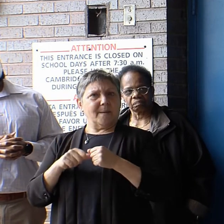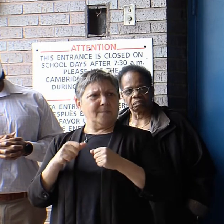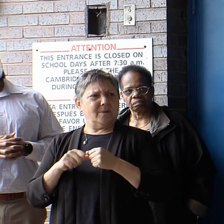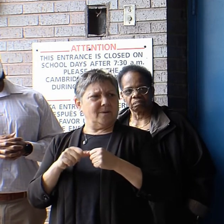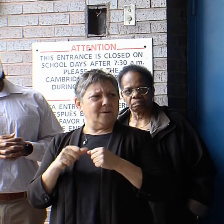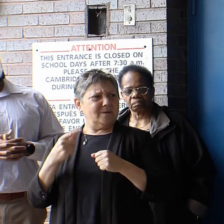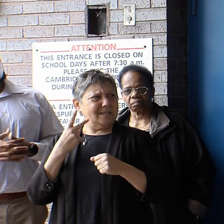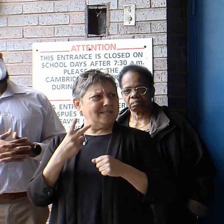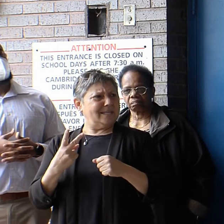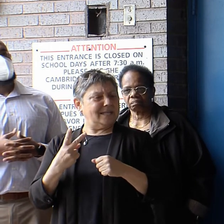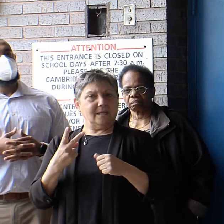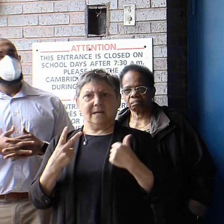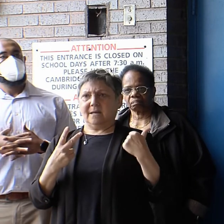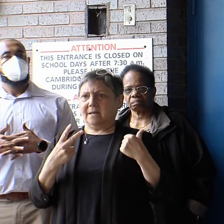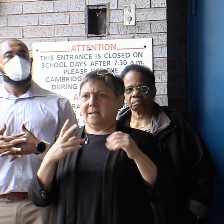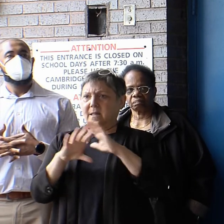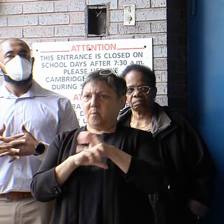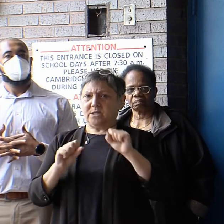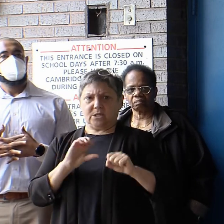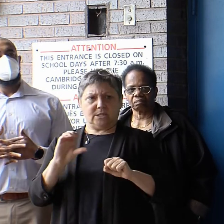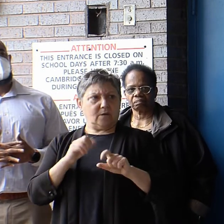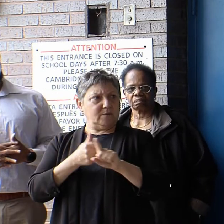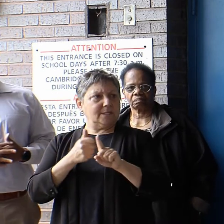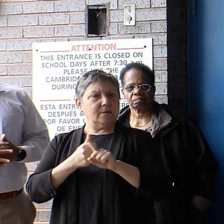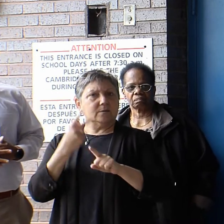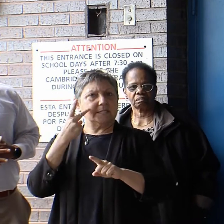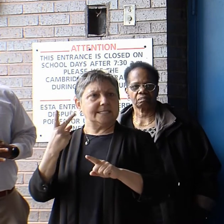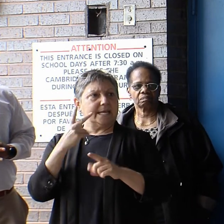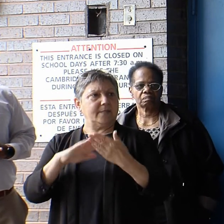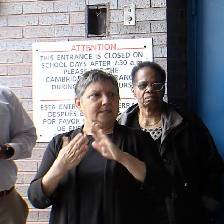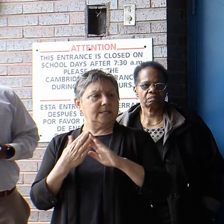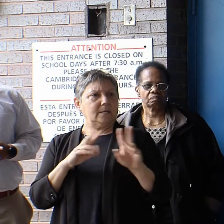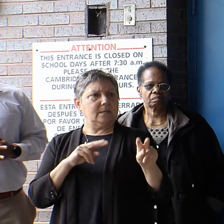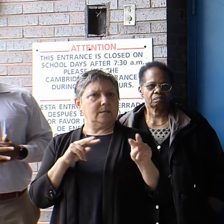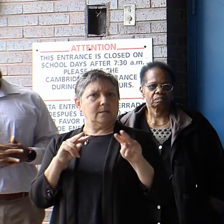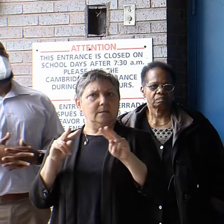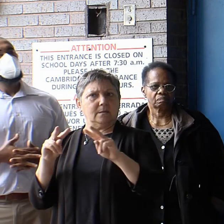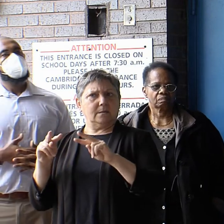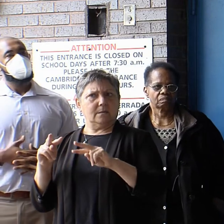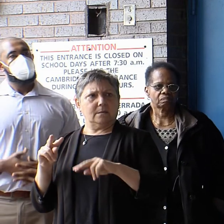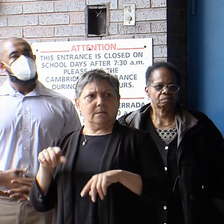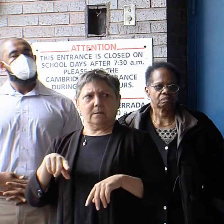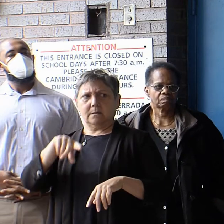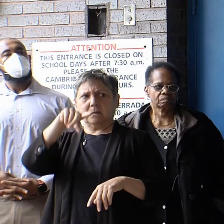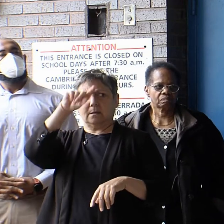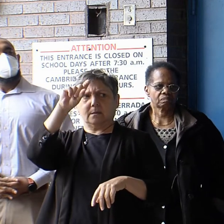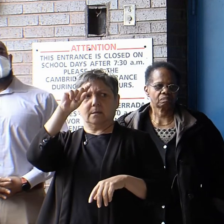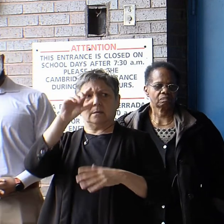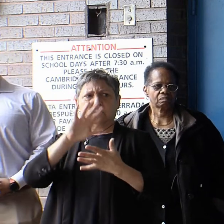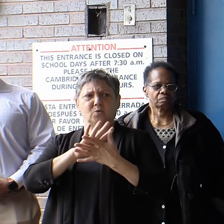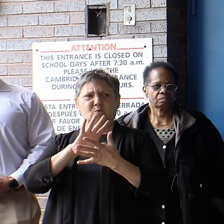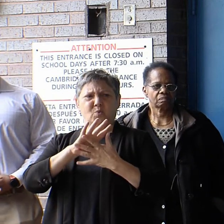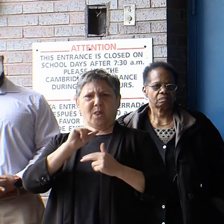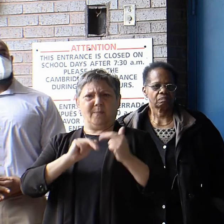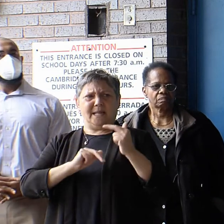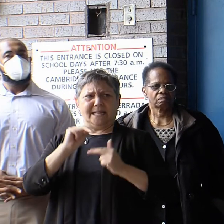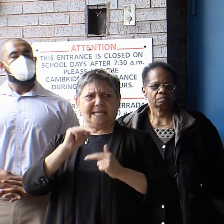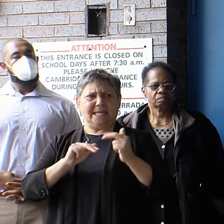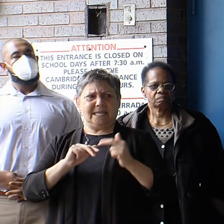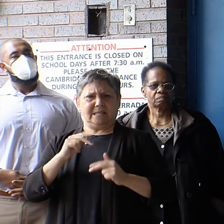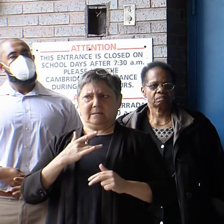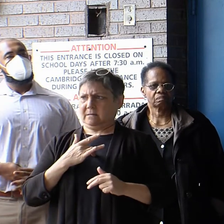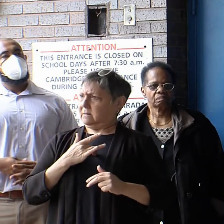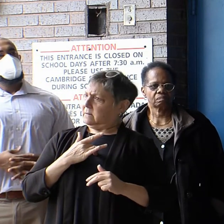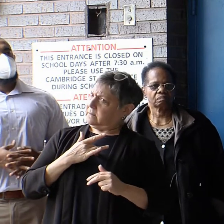national senior educator touring the city and having a look at our buildings. And really